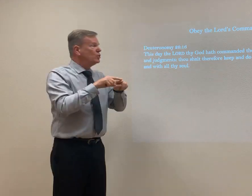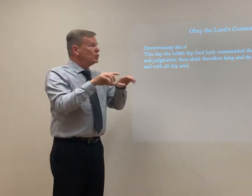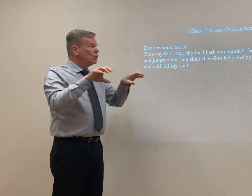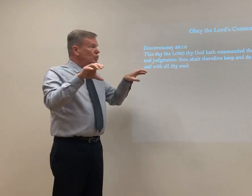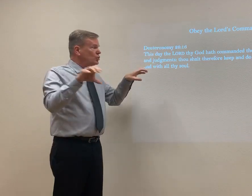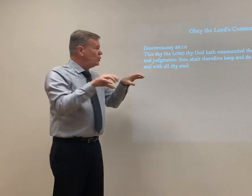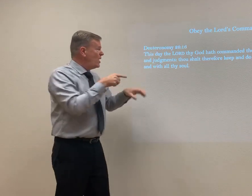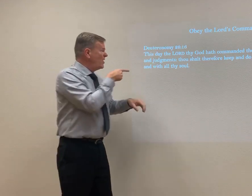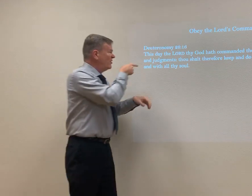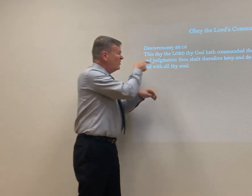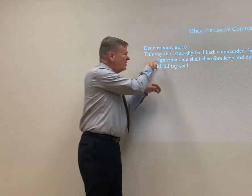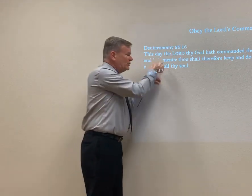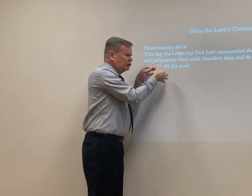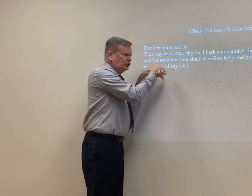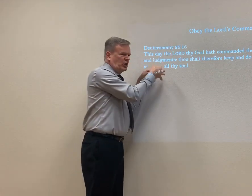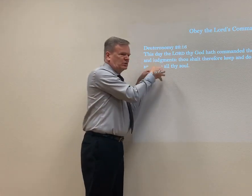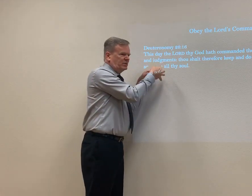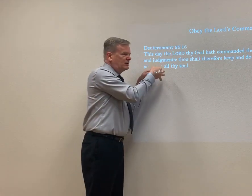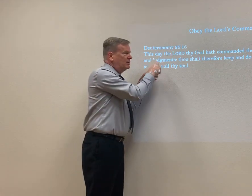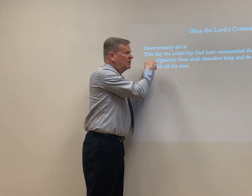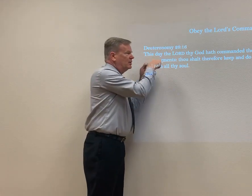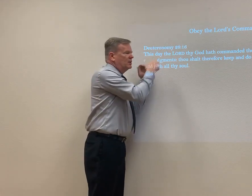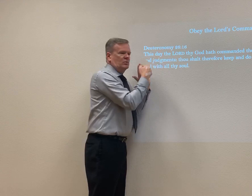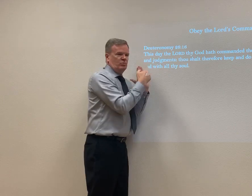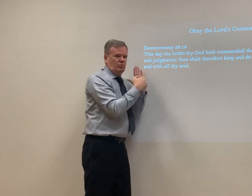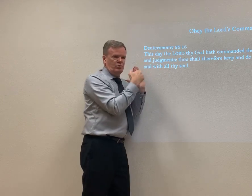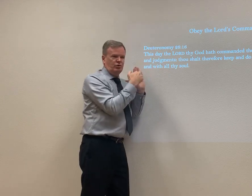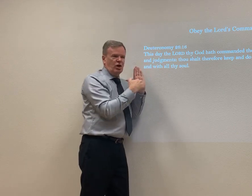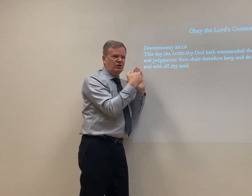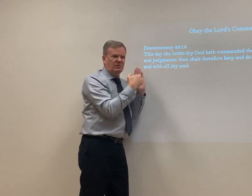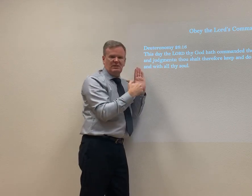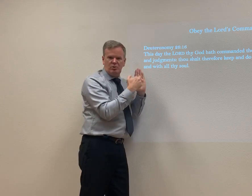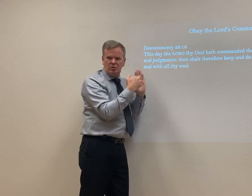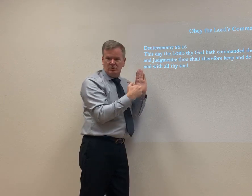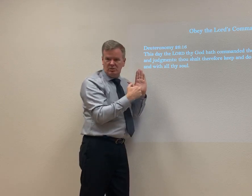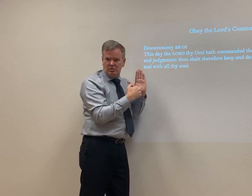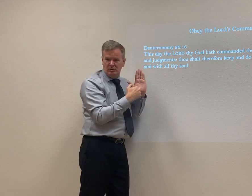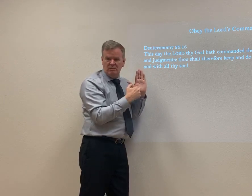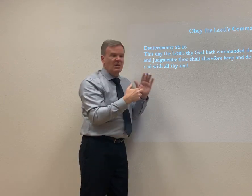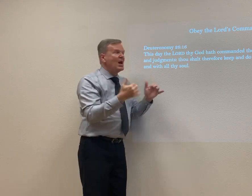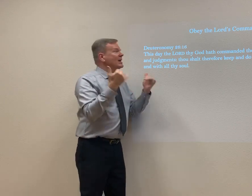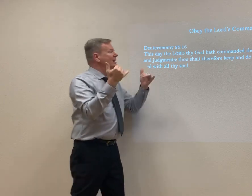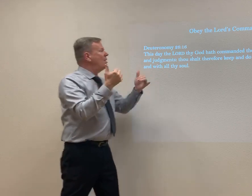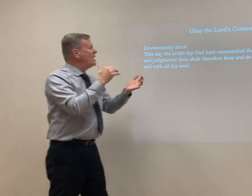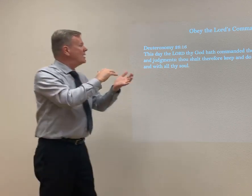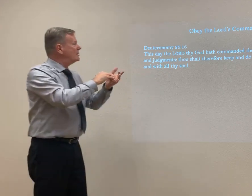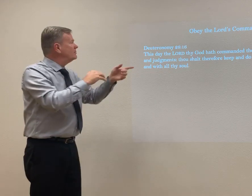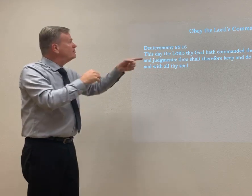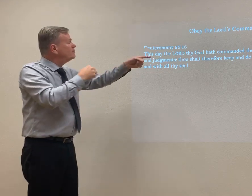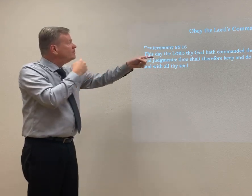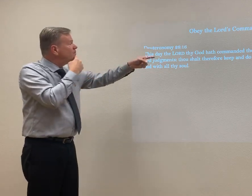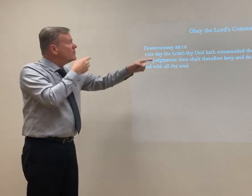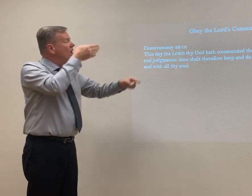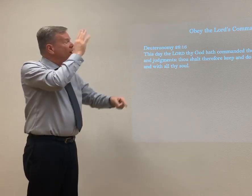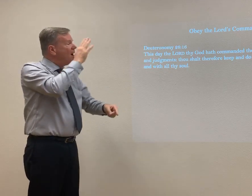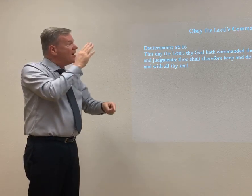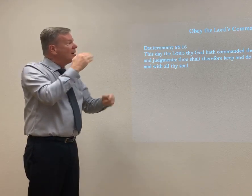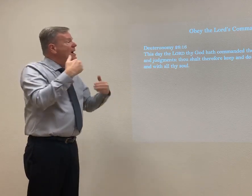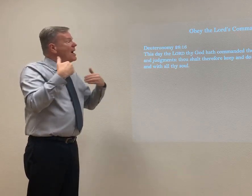The Lord, The Lord God hath commanded thee to do these laws and rules, these statutes and judgments.